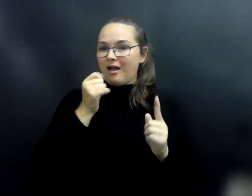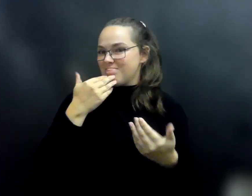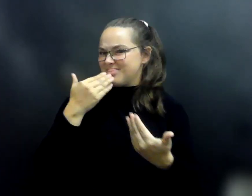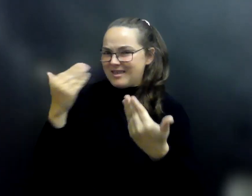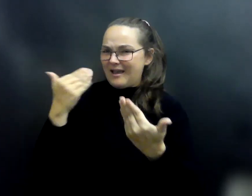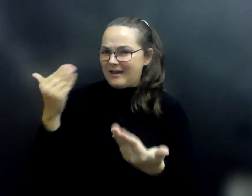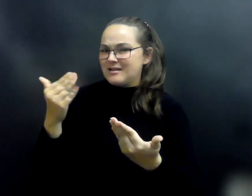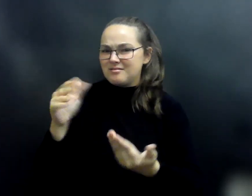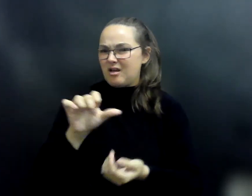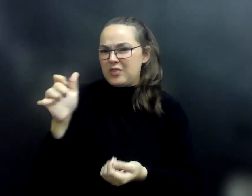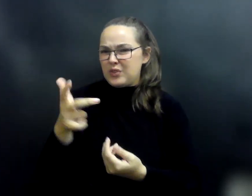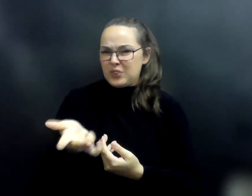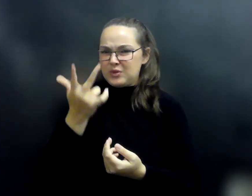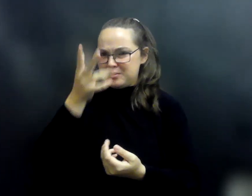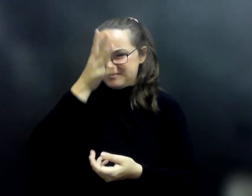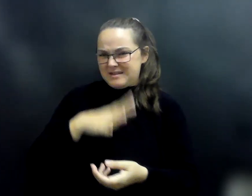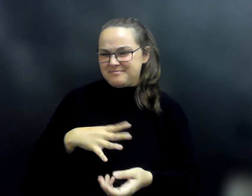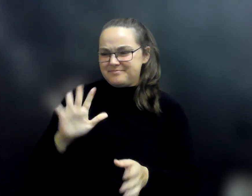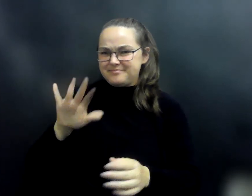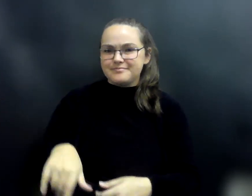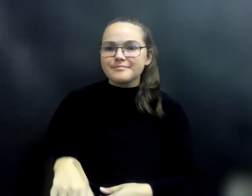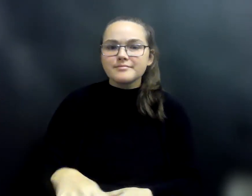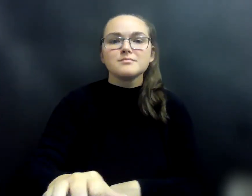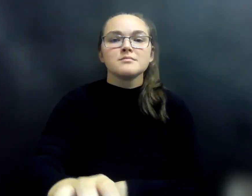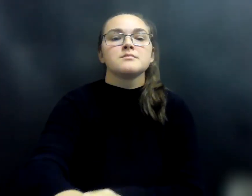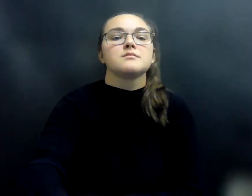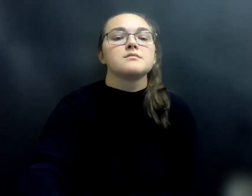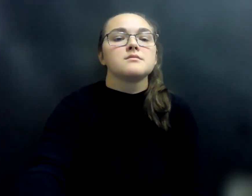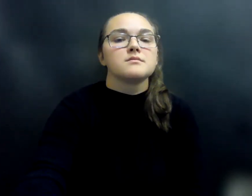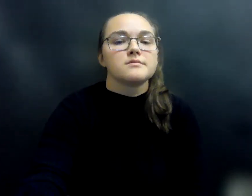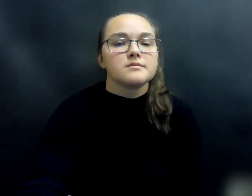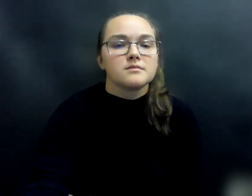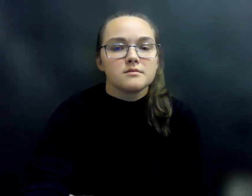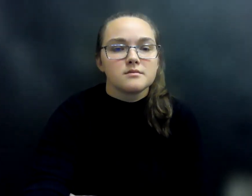prince